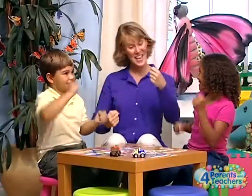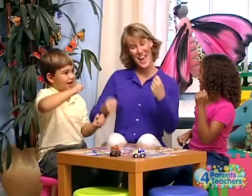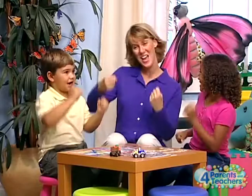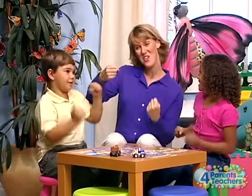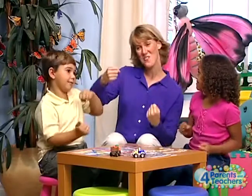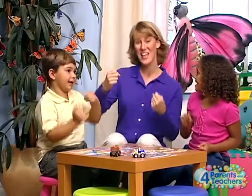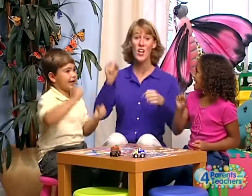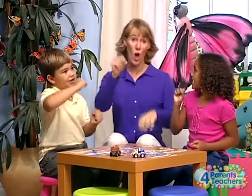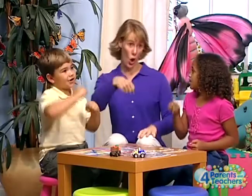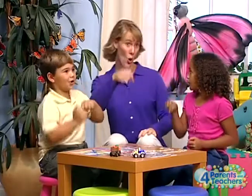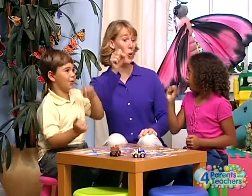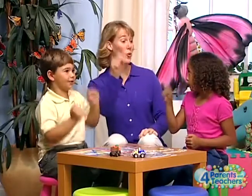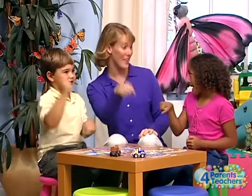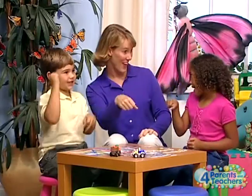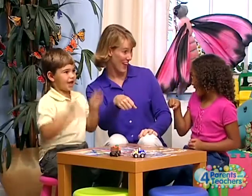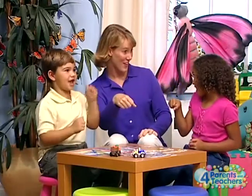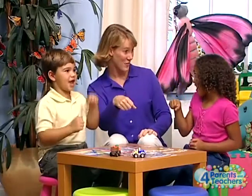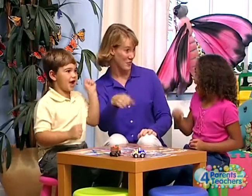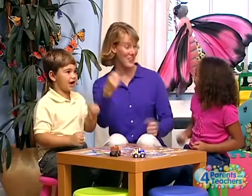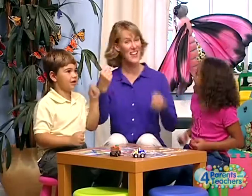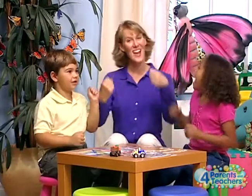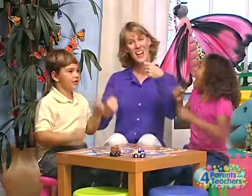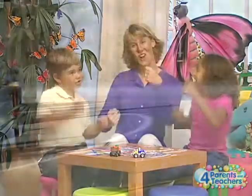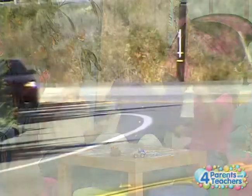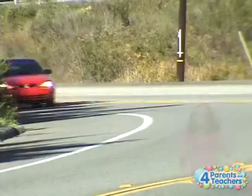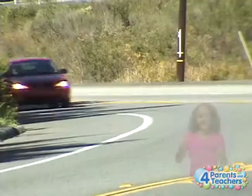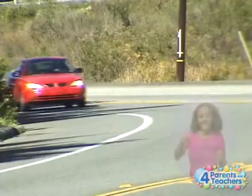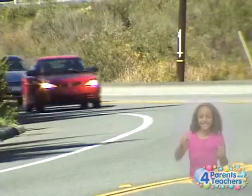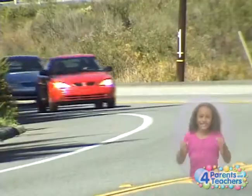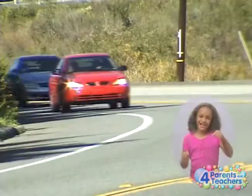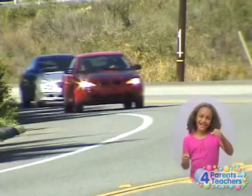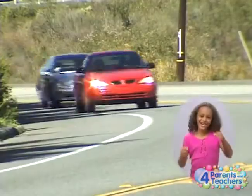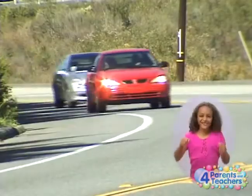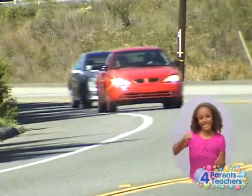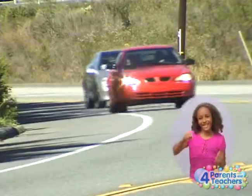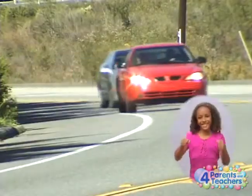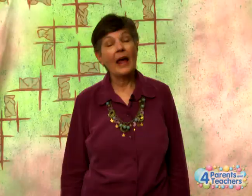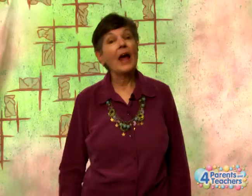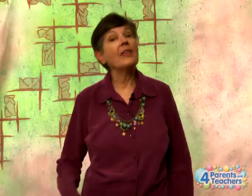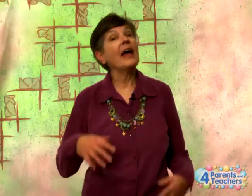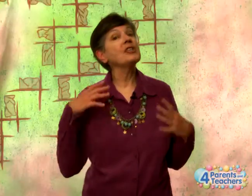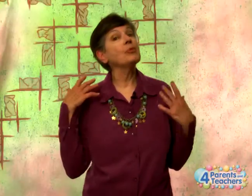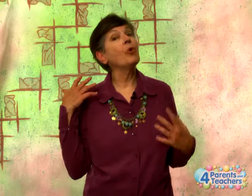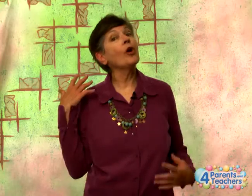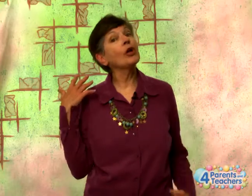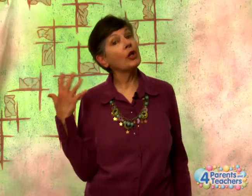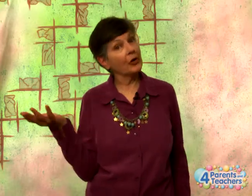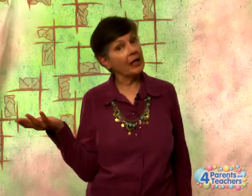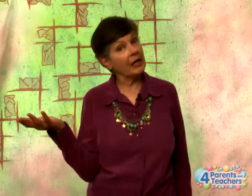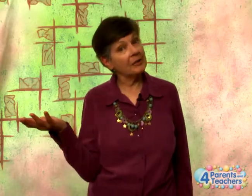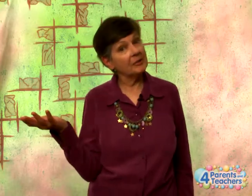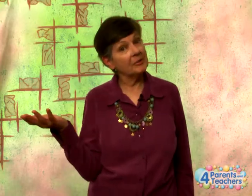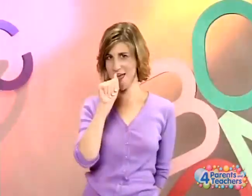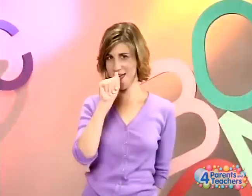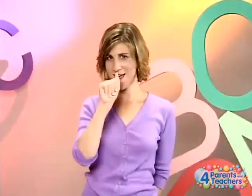coming, oh yeah. Car is a coming. That support learning. A,